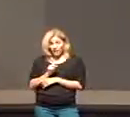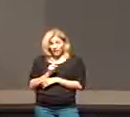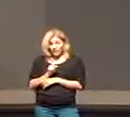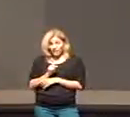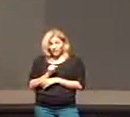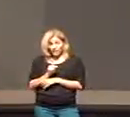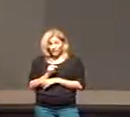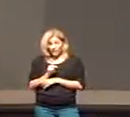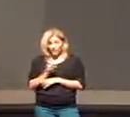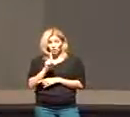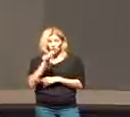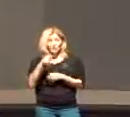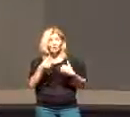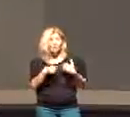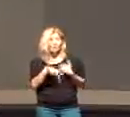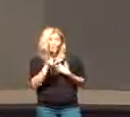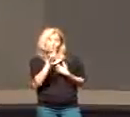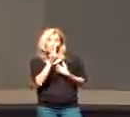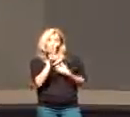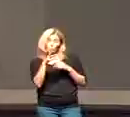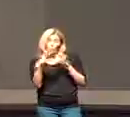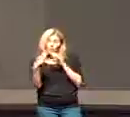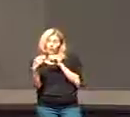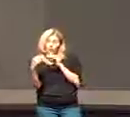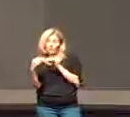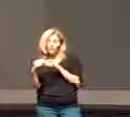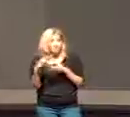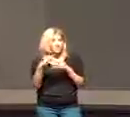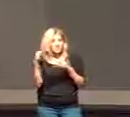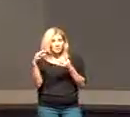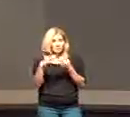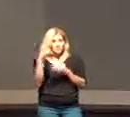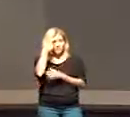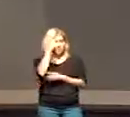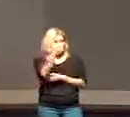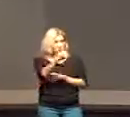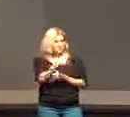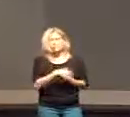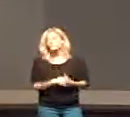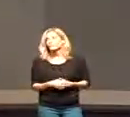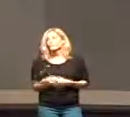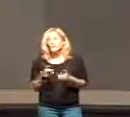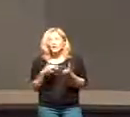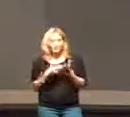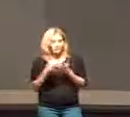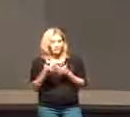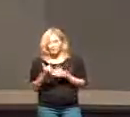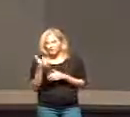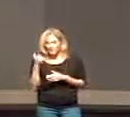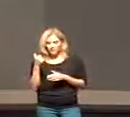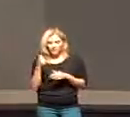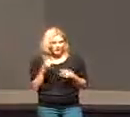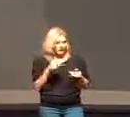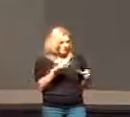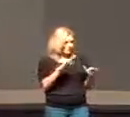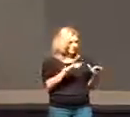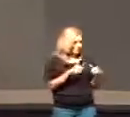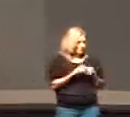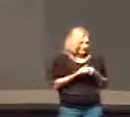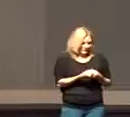you can have two marshmallows it's your choice and the researcher would leave and the child would either